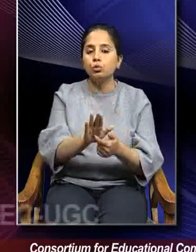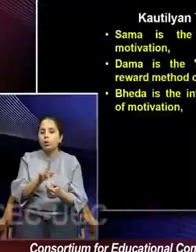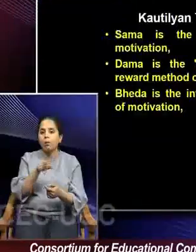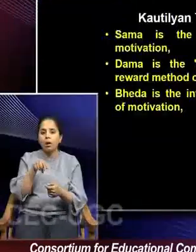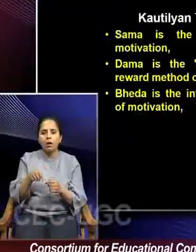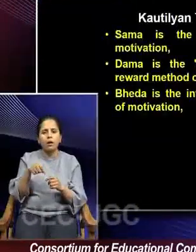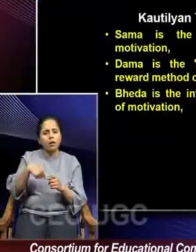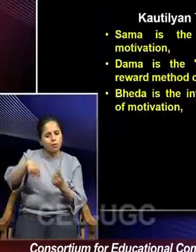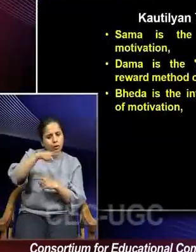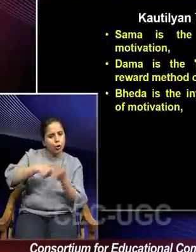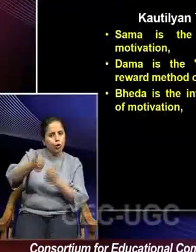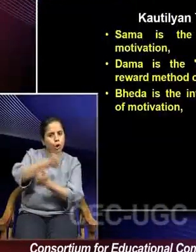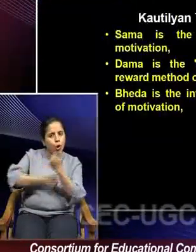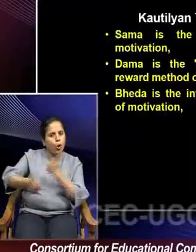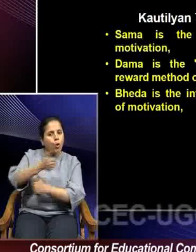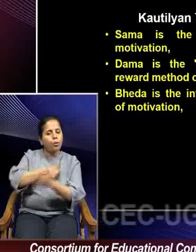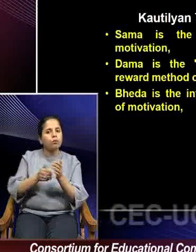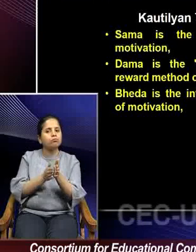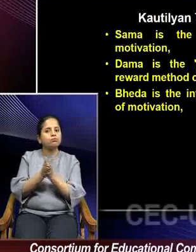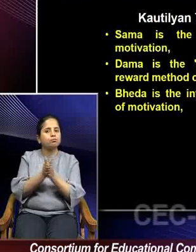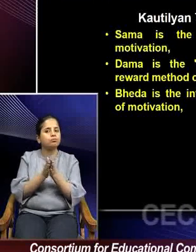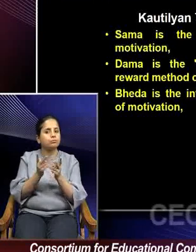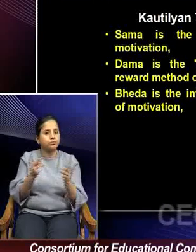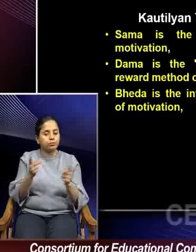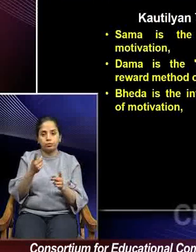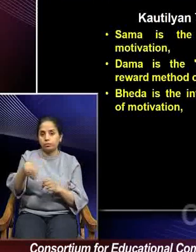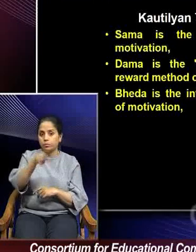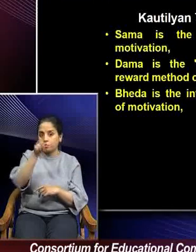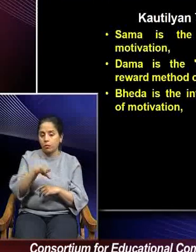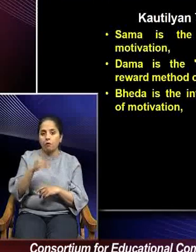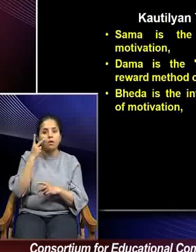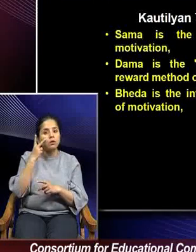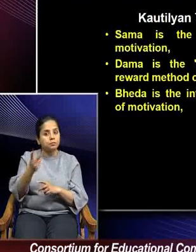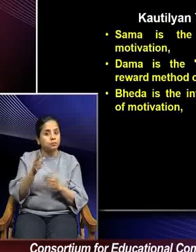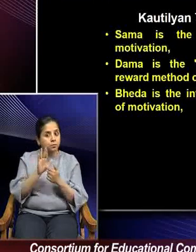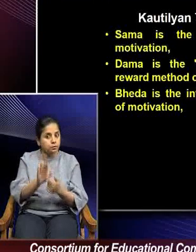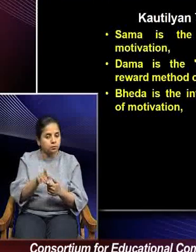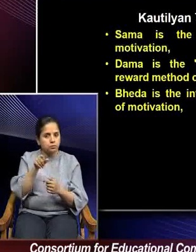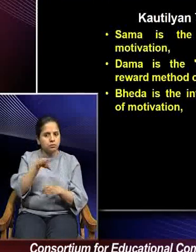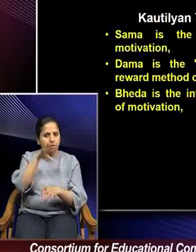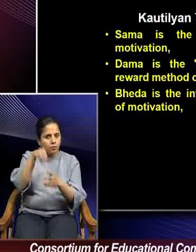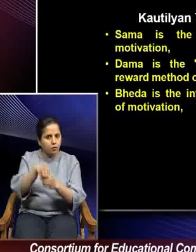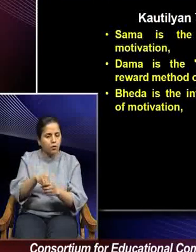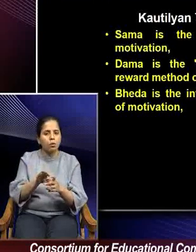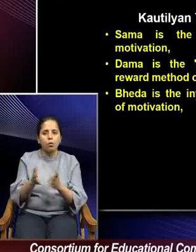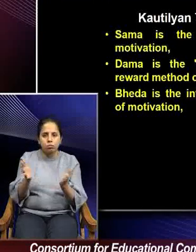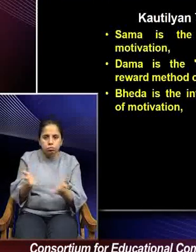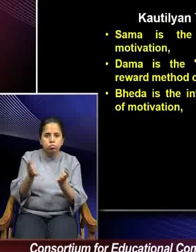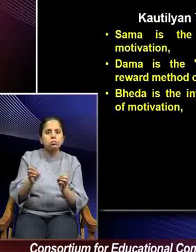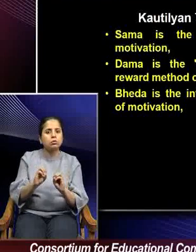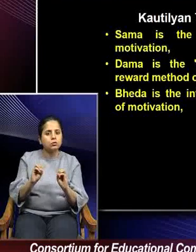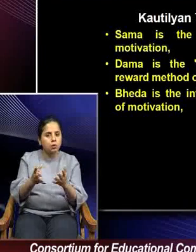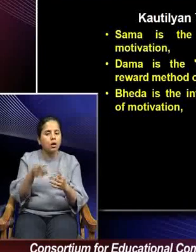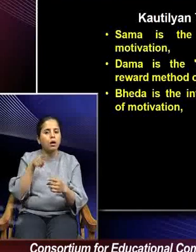internal competition method of motivation where you are trying to insert or inculcate the internal